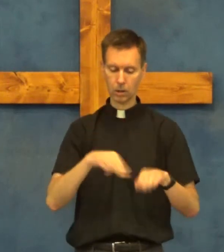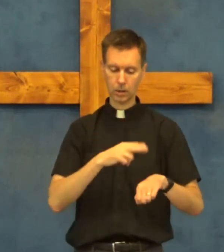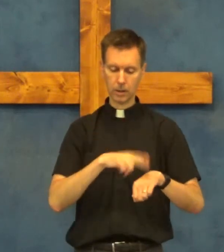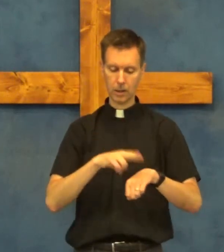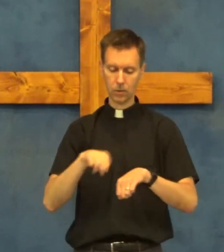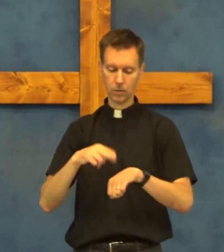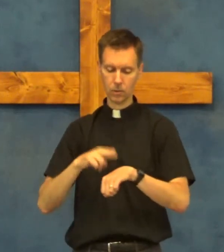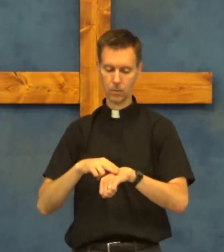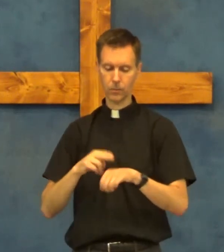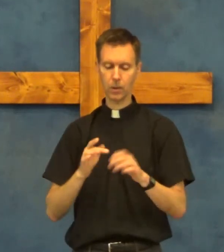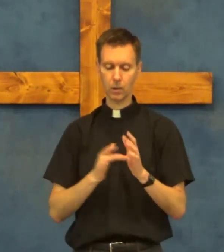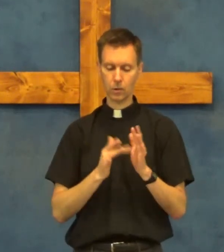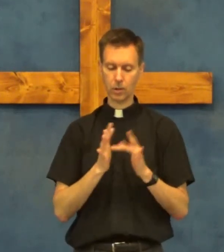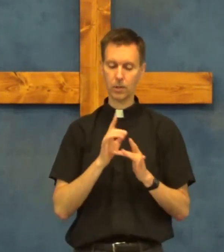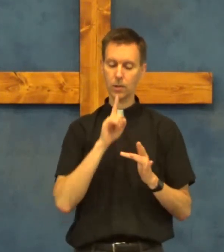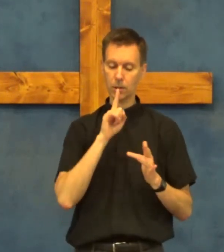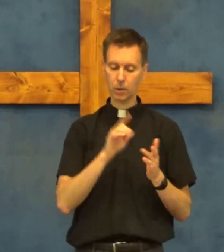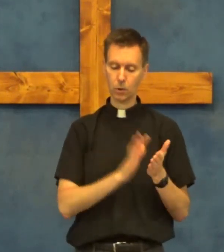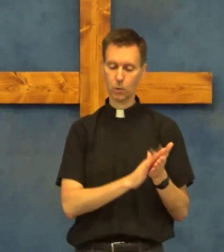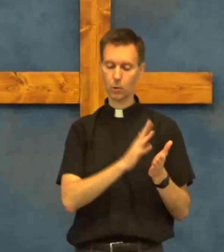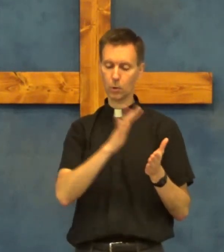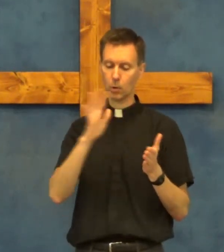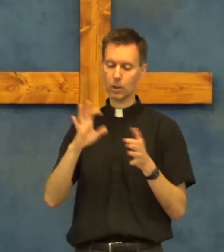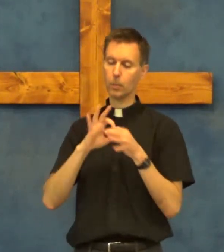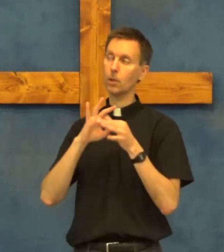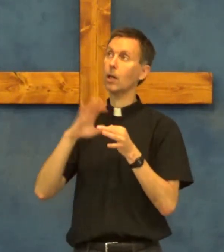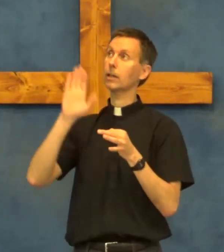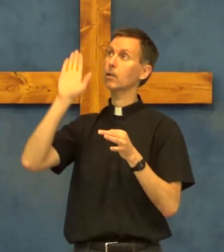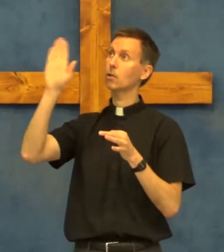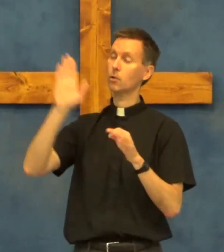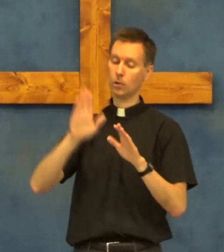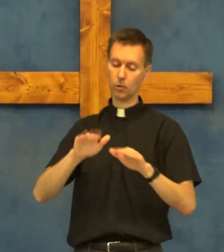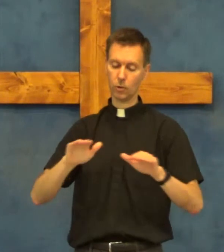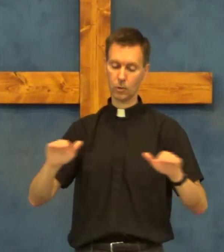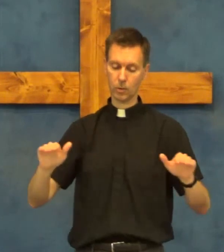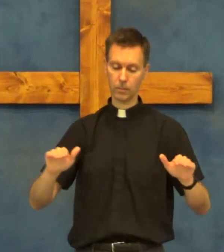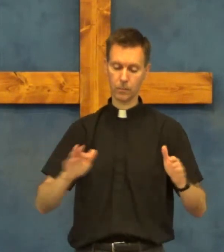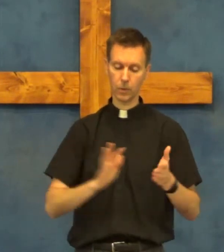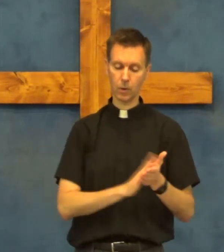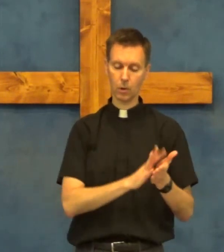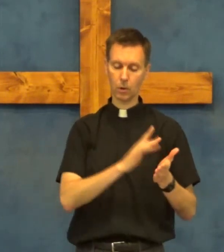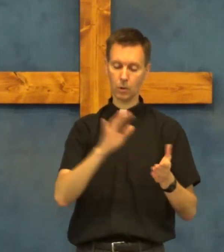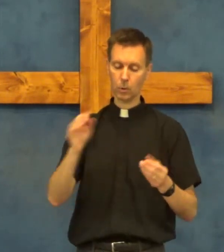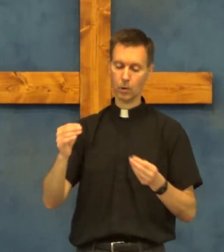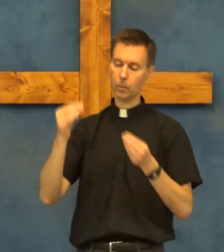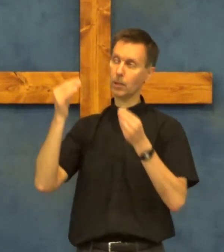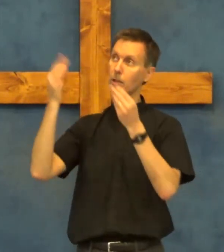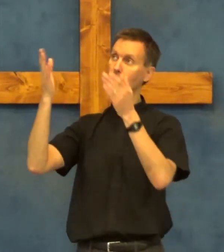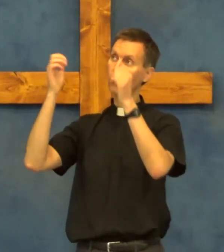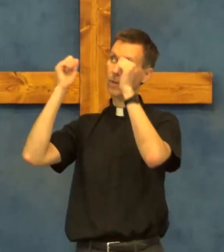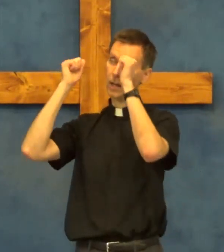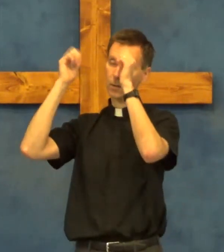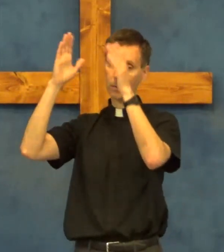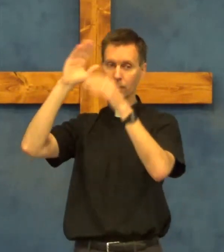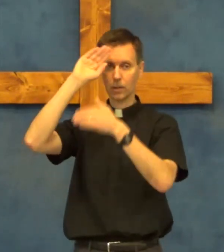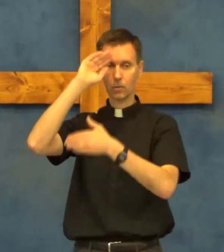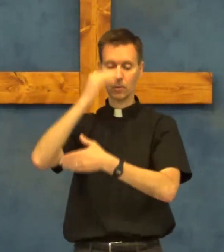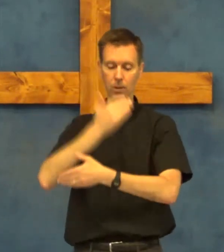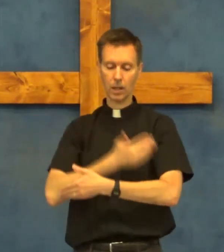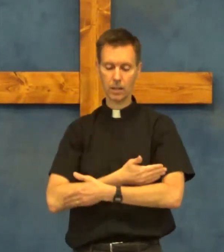nations Jesus is true glory belonging to your children glory be to the Father and to the Son